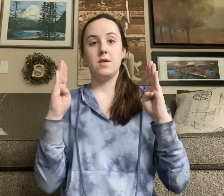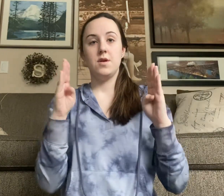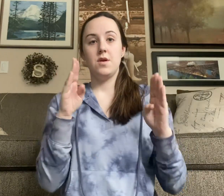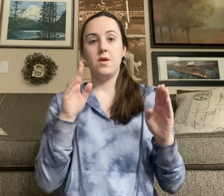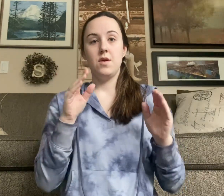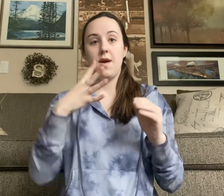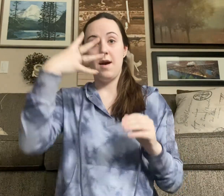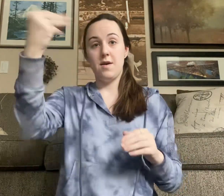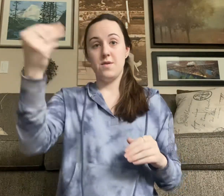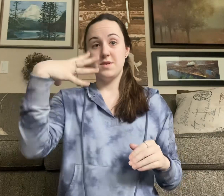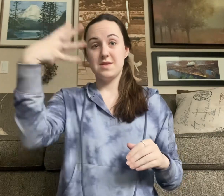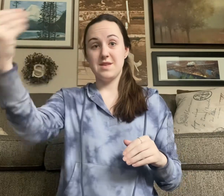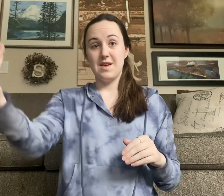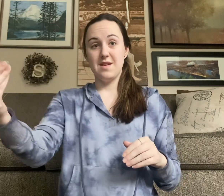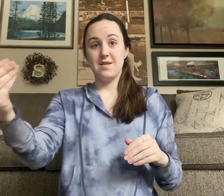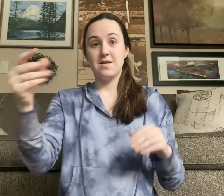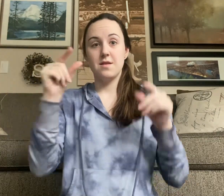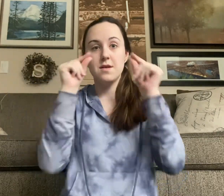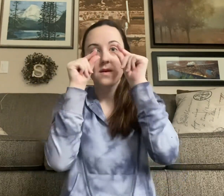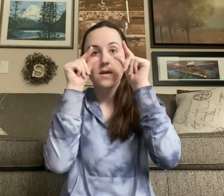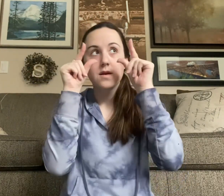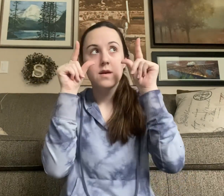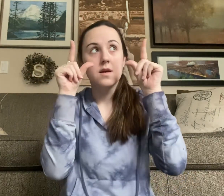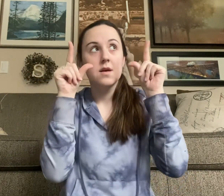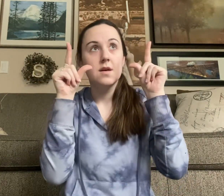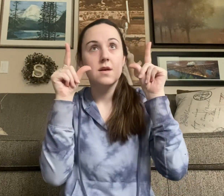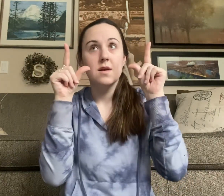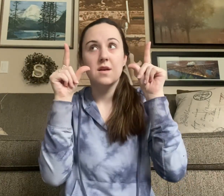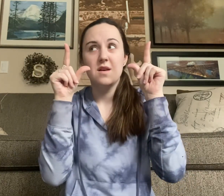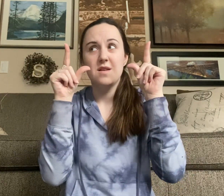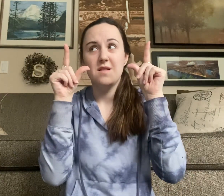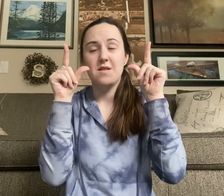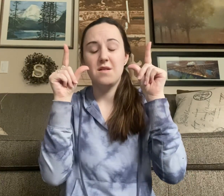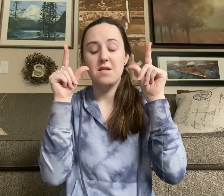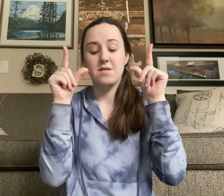see that It was hopeless after all